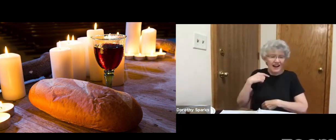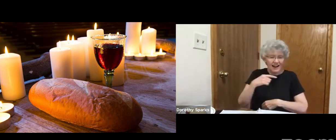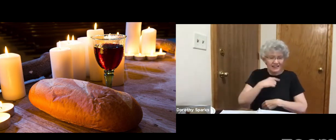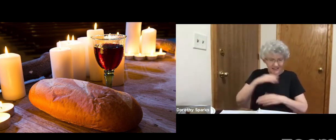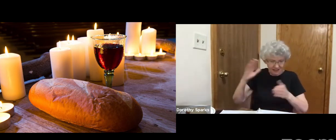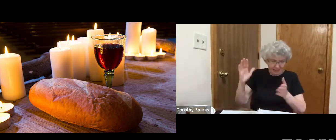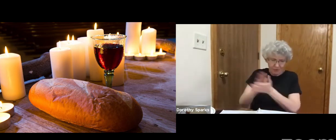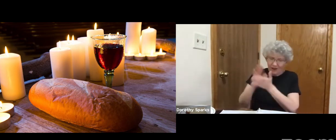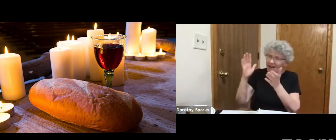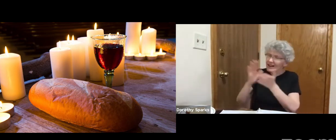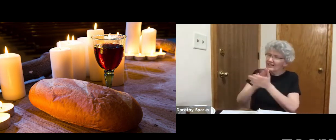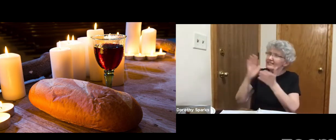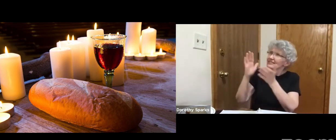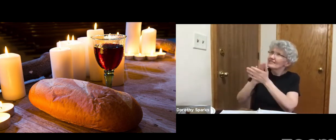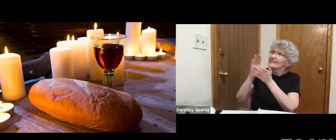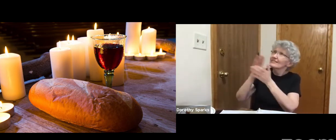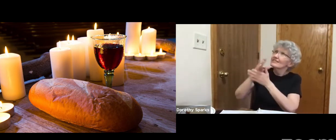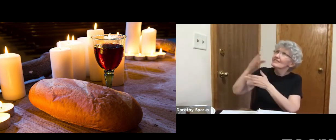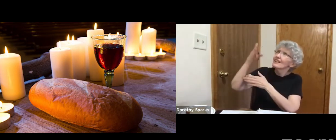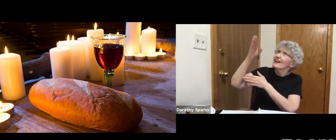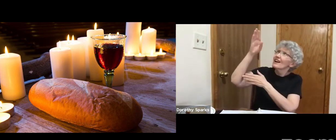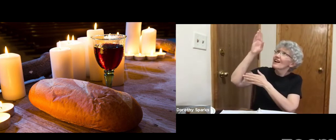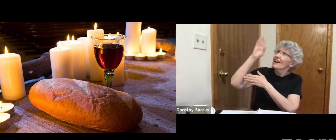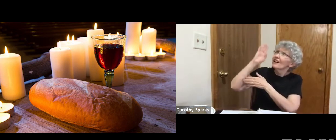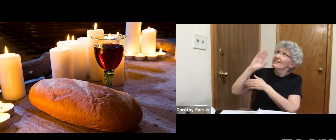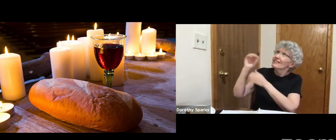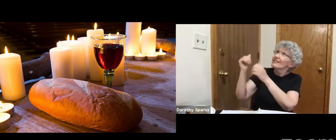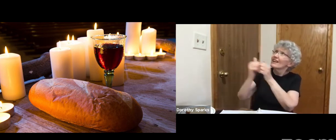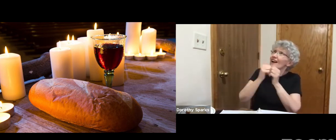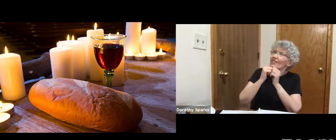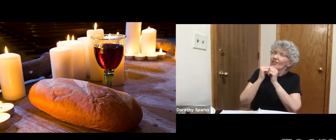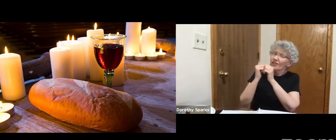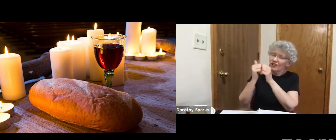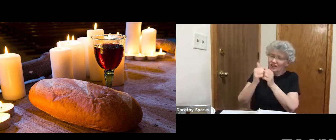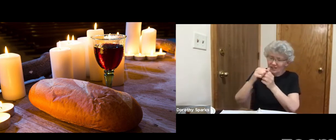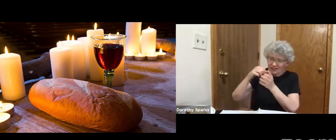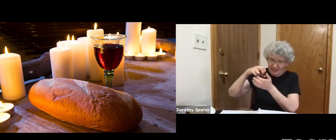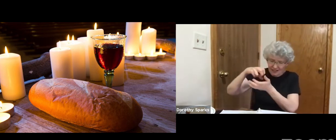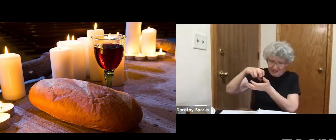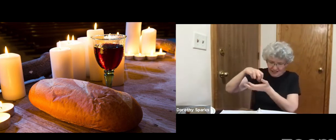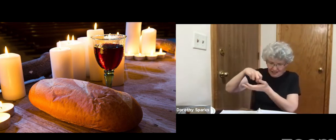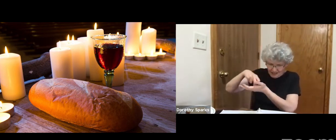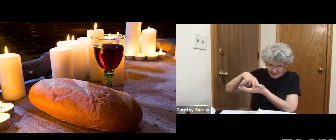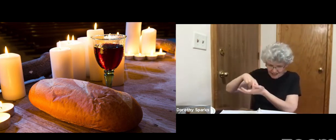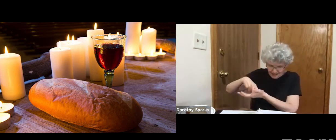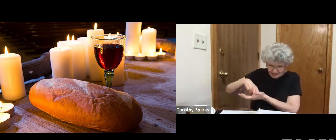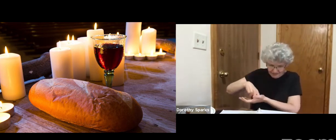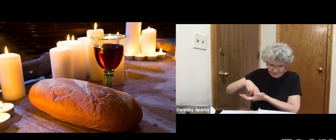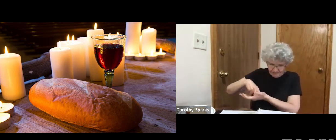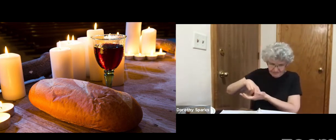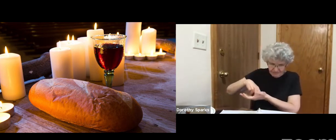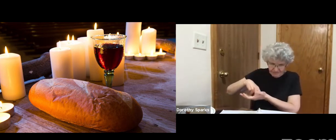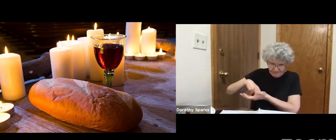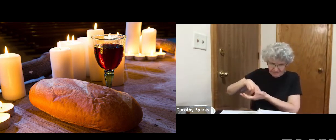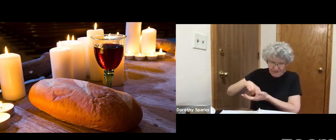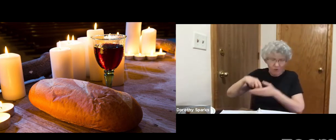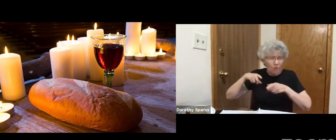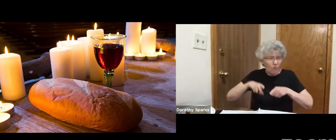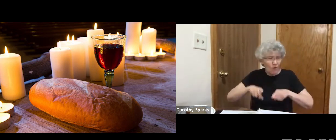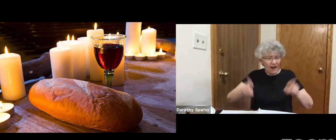praise God together on our knees. When